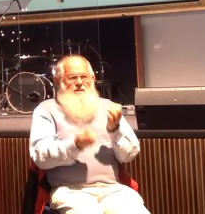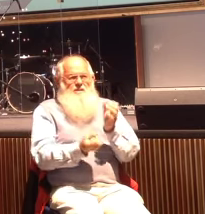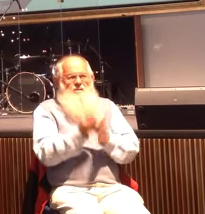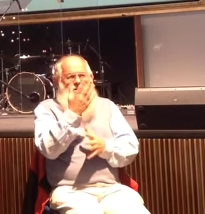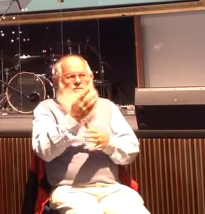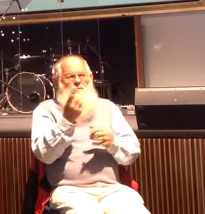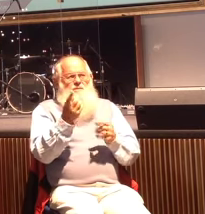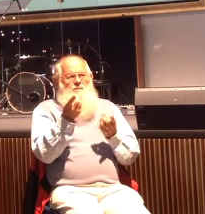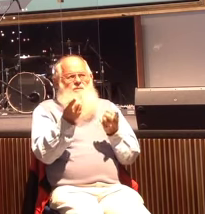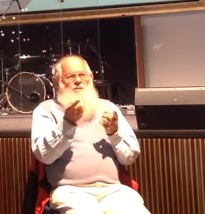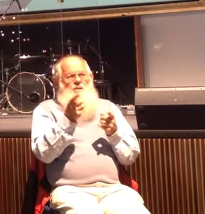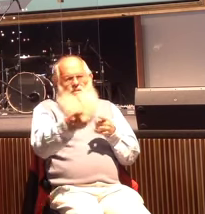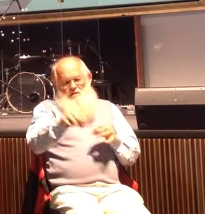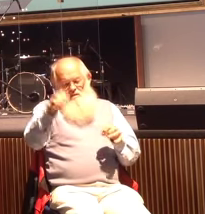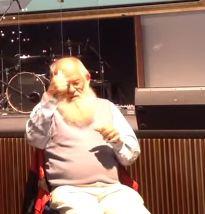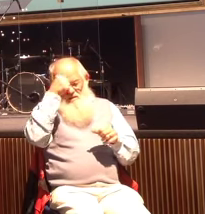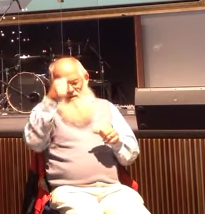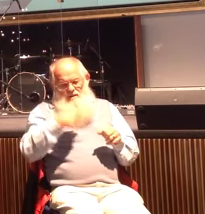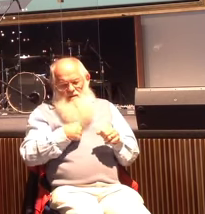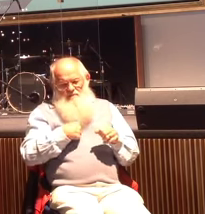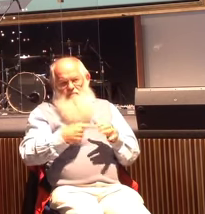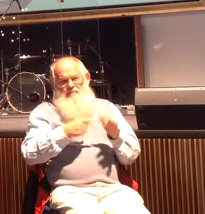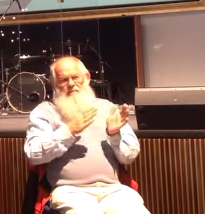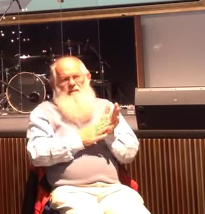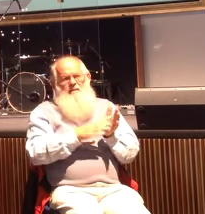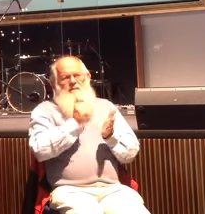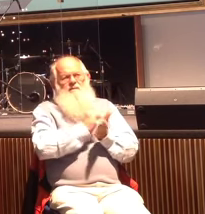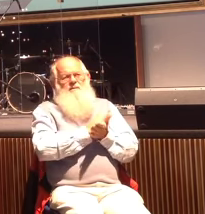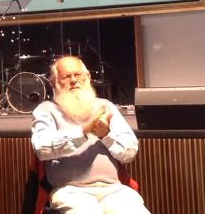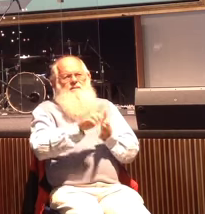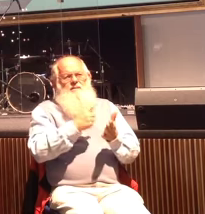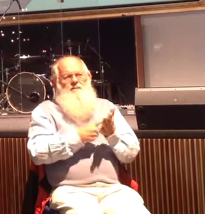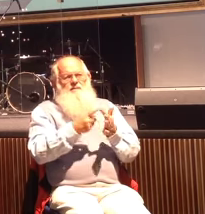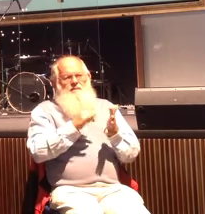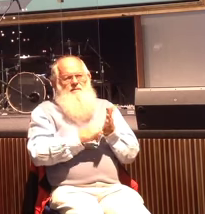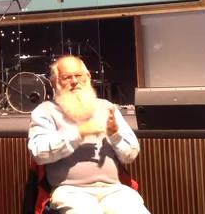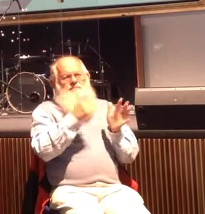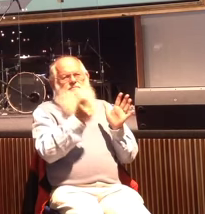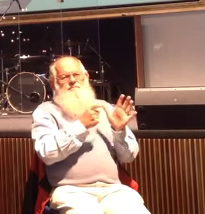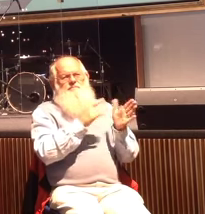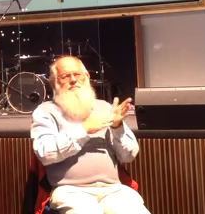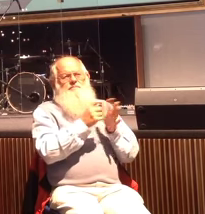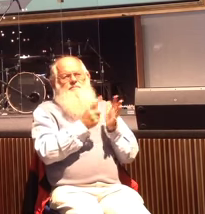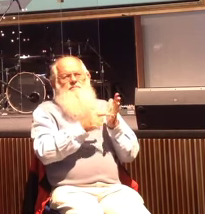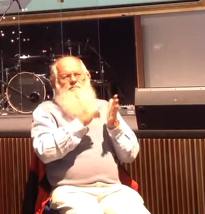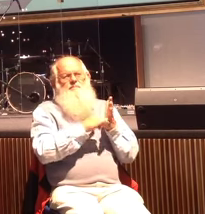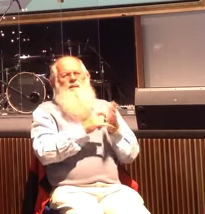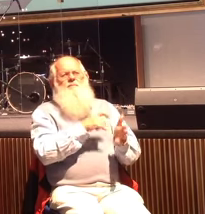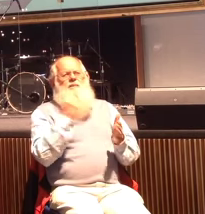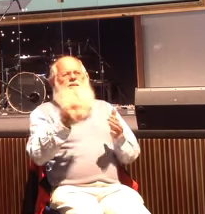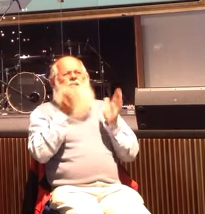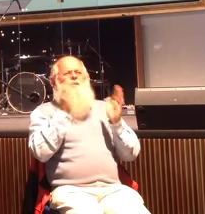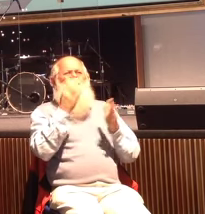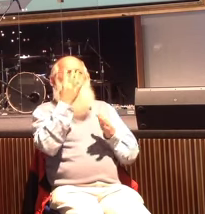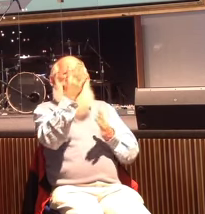you that might not know me, I am Charles. I'm a campus pastor of a church that's about four and a half years old in Melbourne.